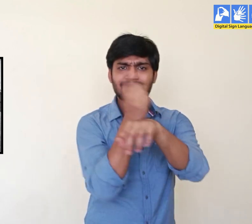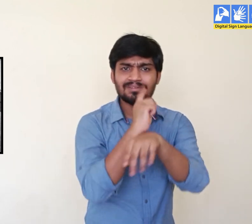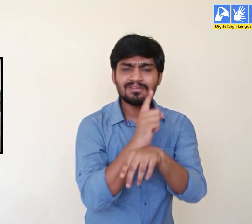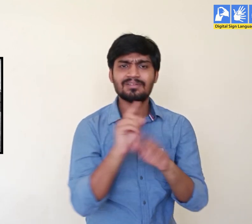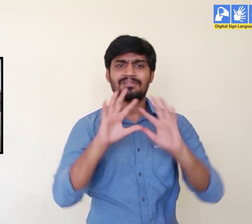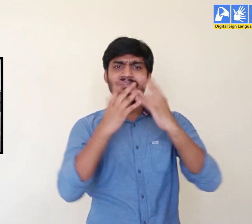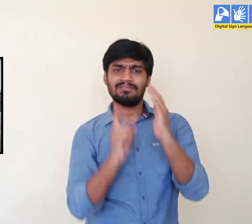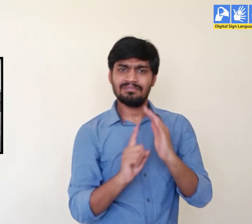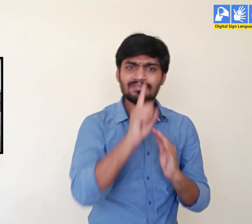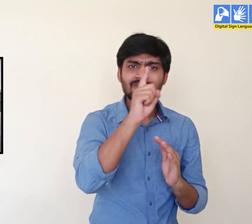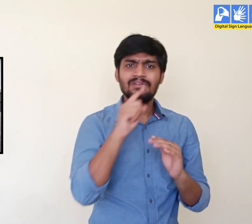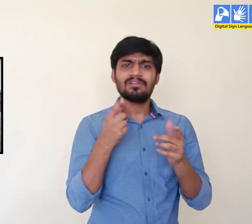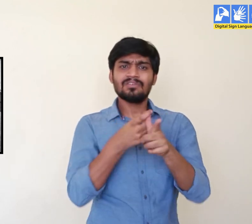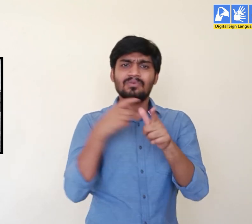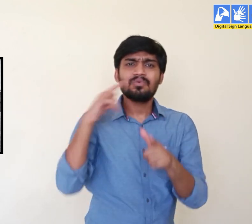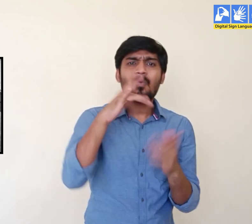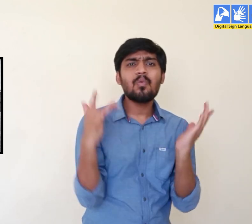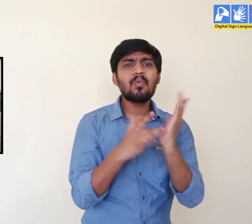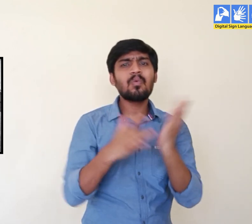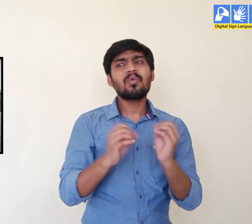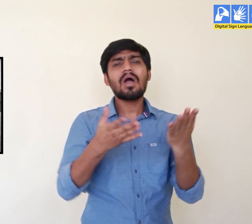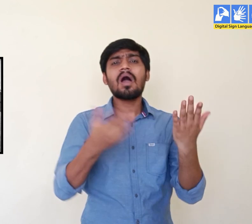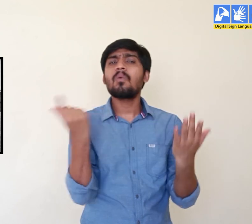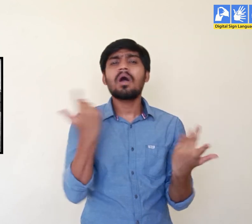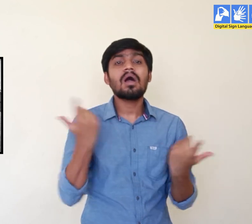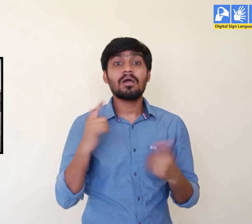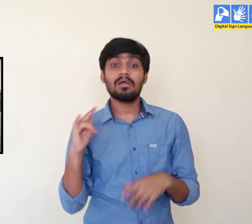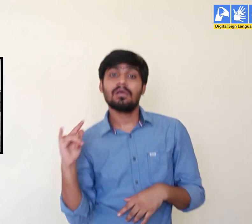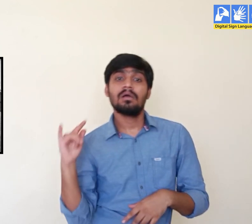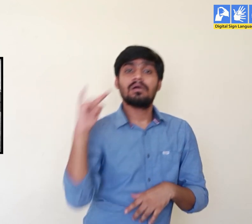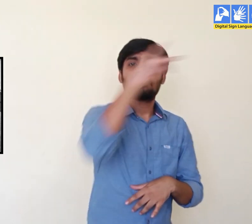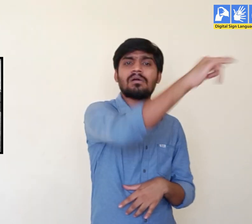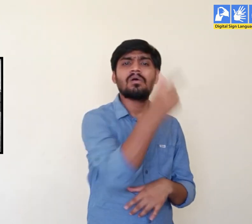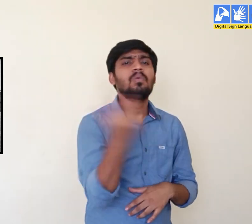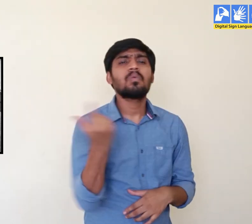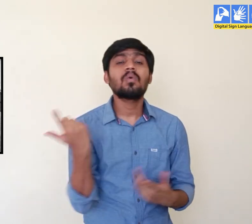Because of them, now we have airplanes, which can be used to travel around the world.